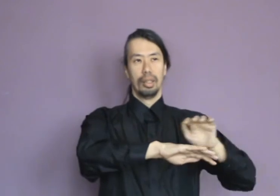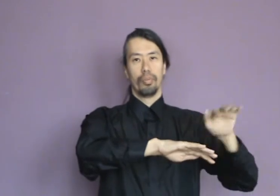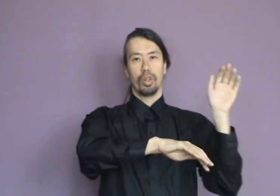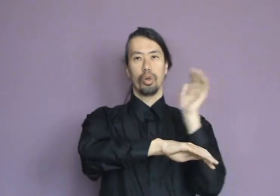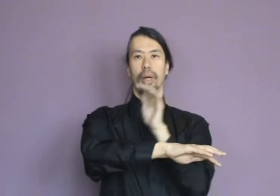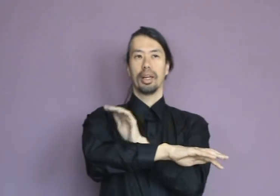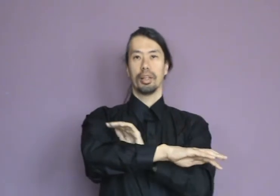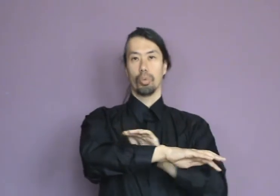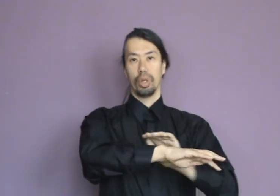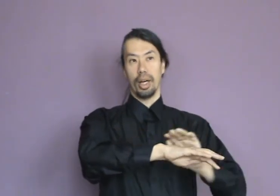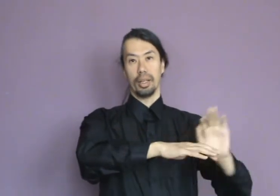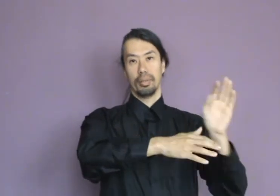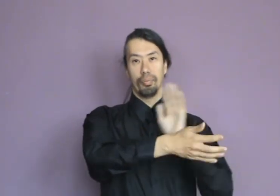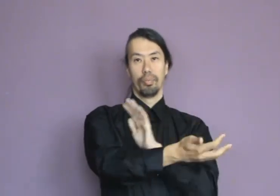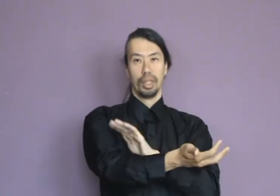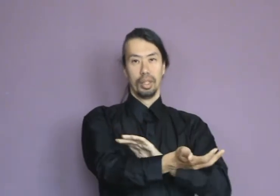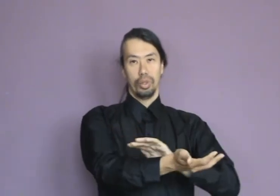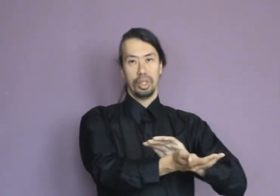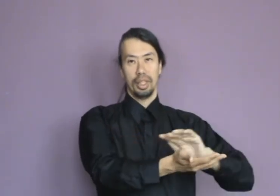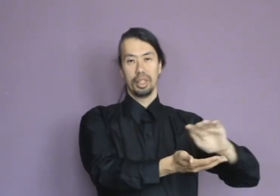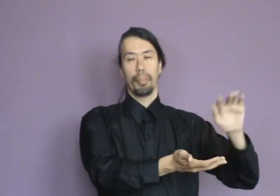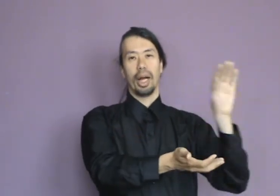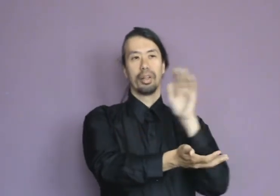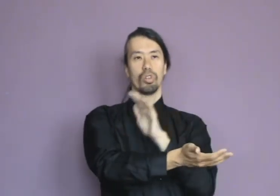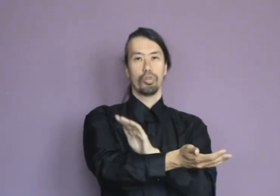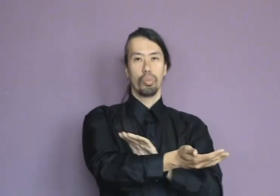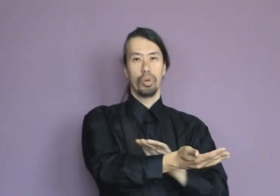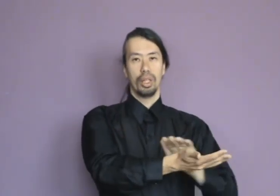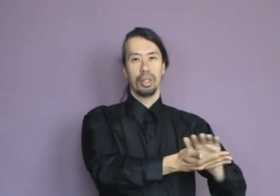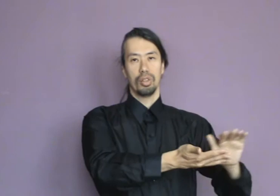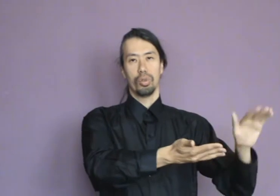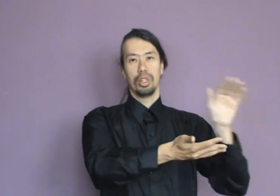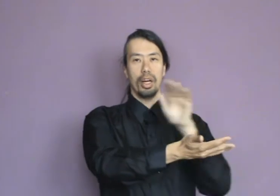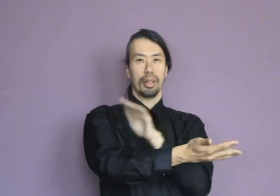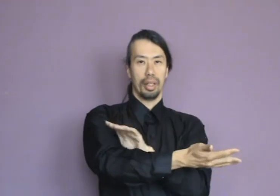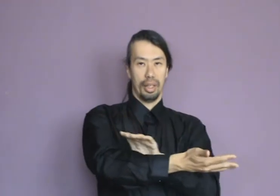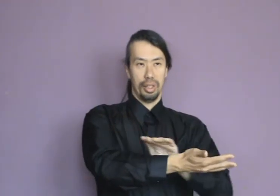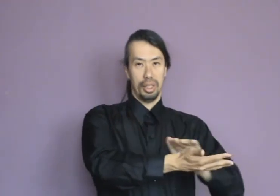you're making it more yang. You're changing the balance of the meridian into a yang energy.